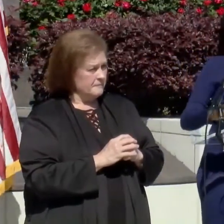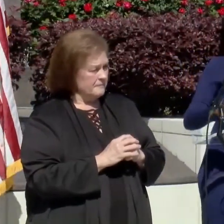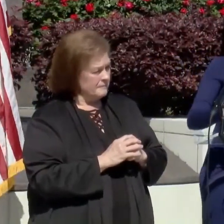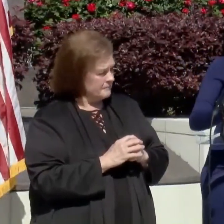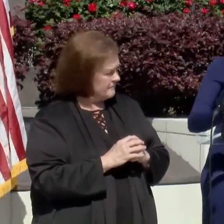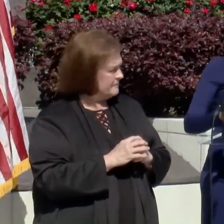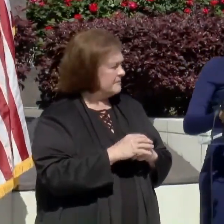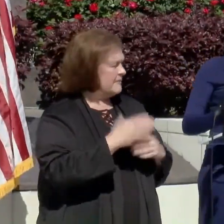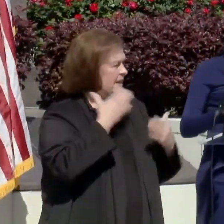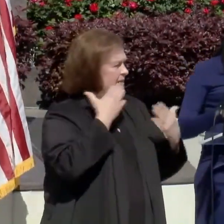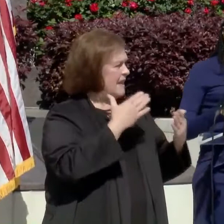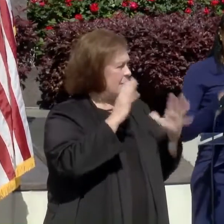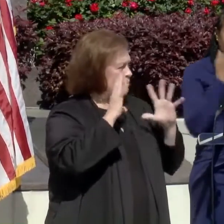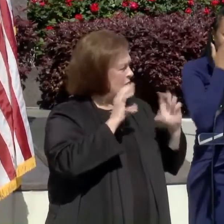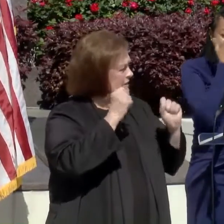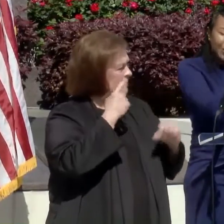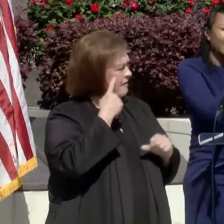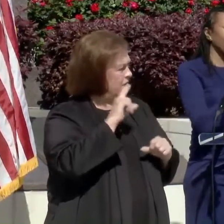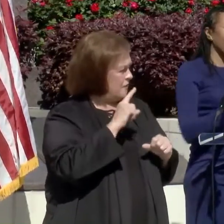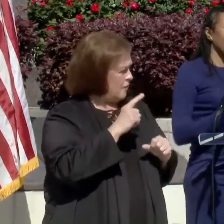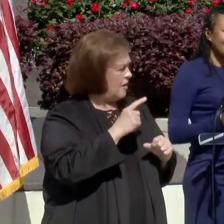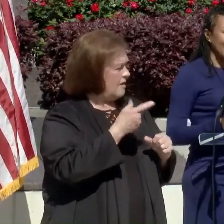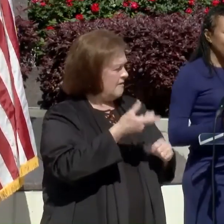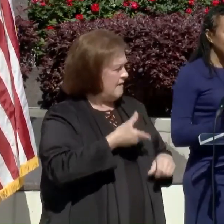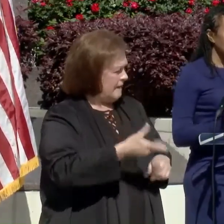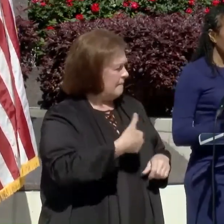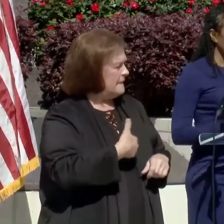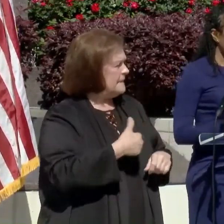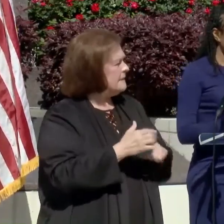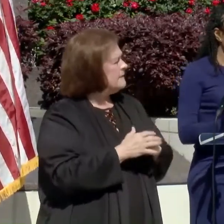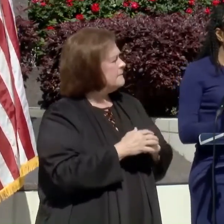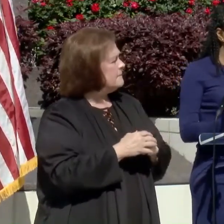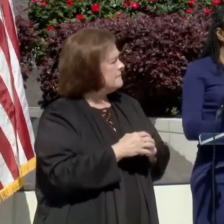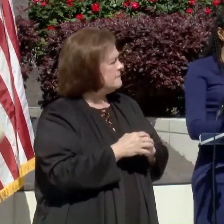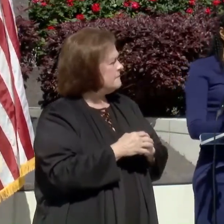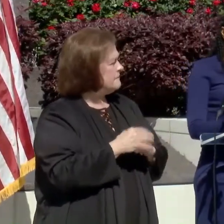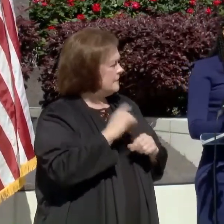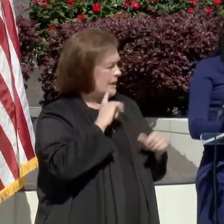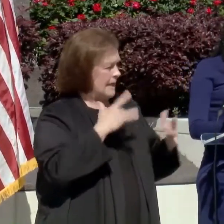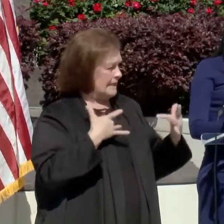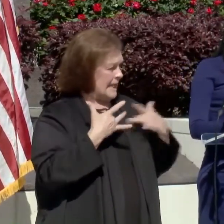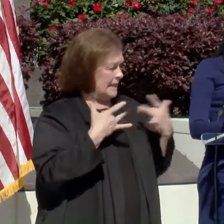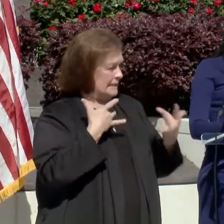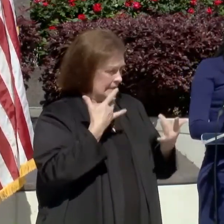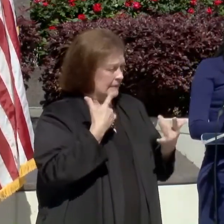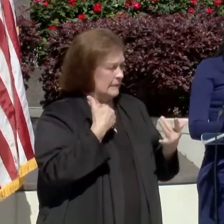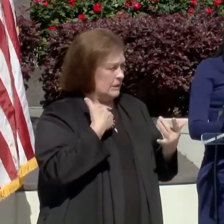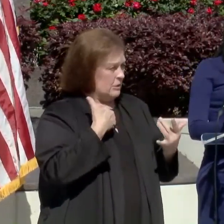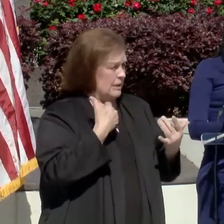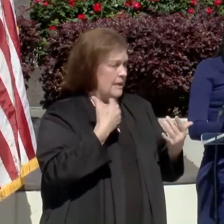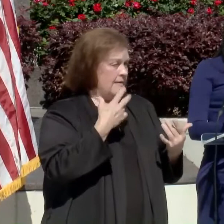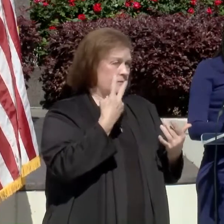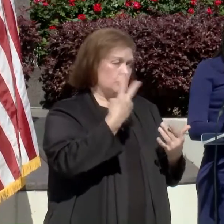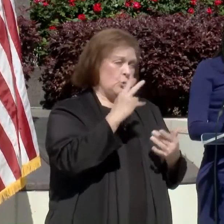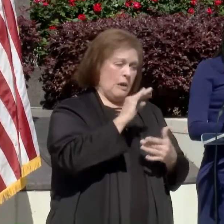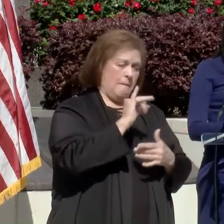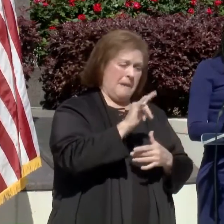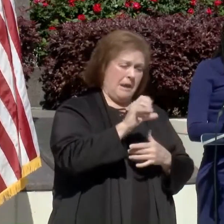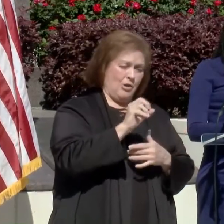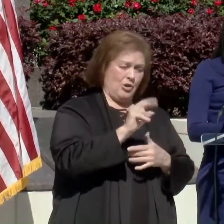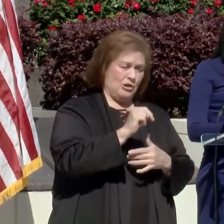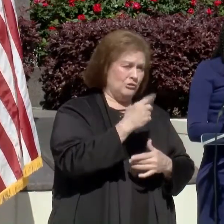Uh, thank you parish president for having me here today. I am excited to say that we've given over 2 million